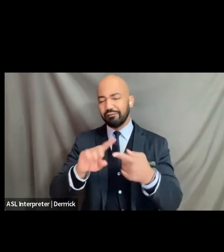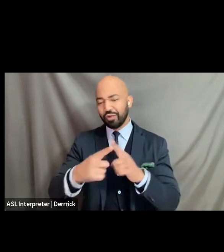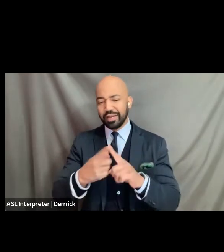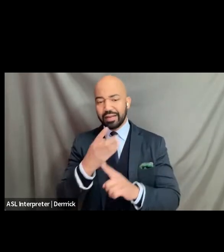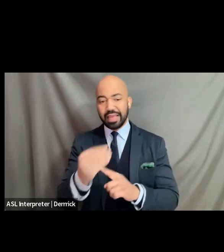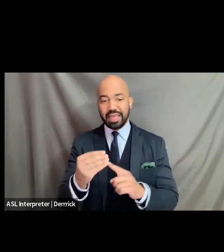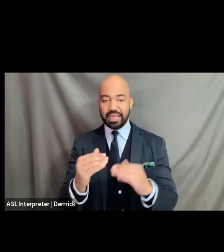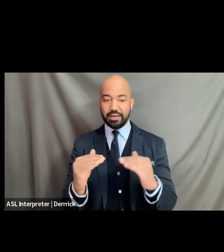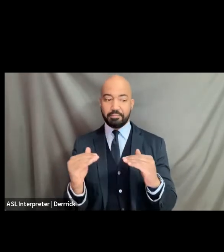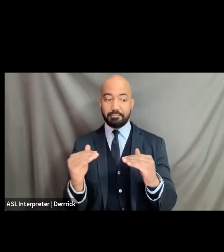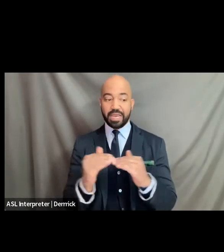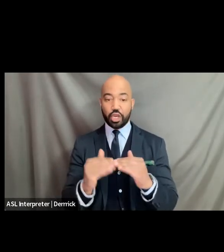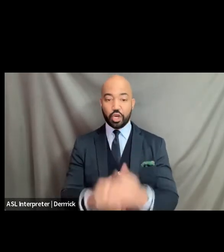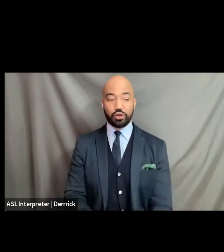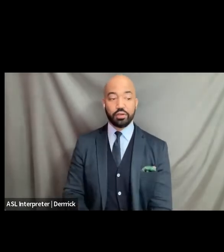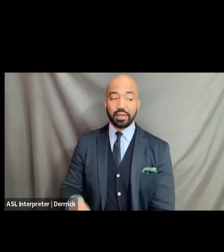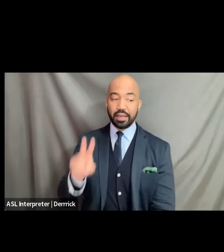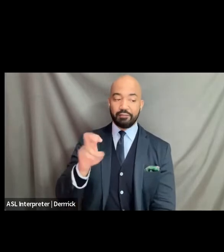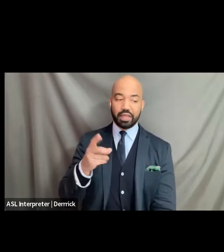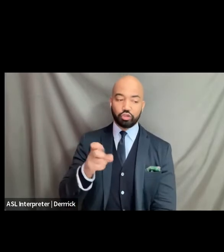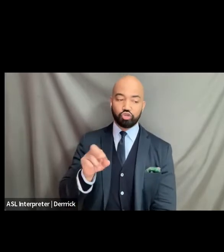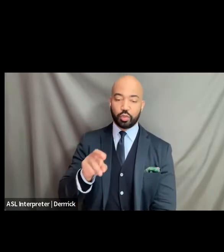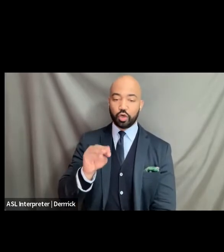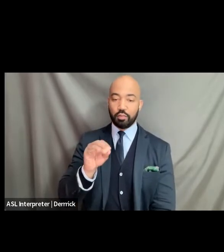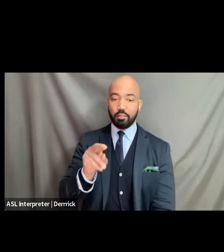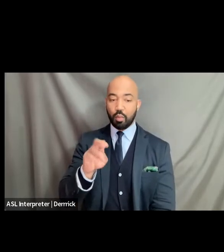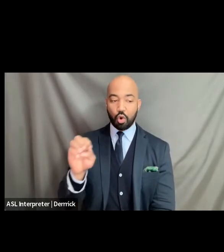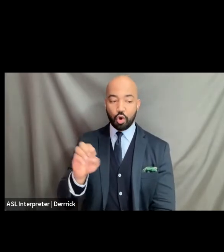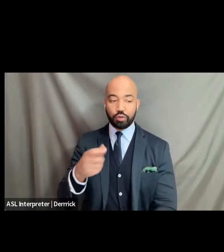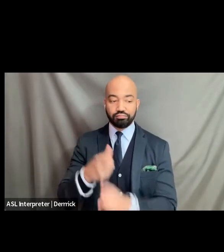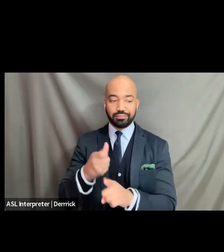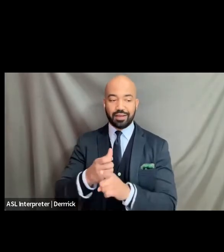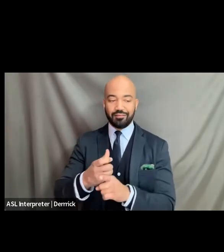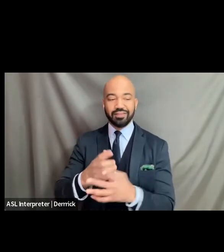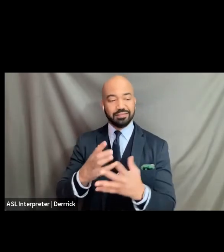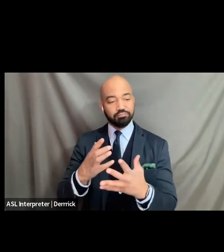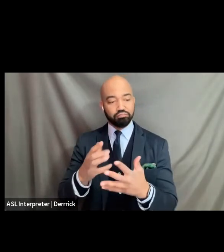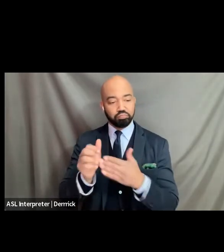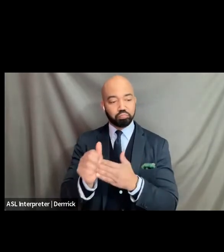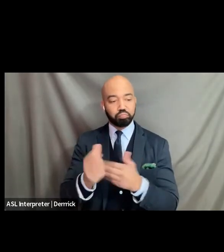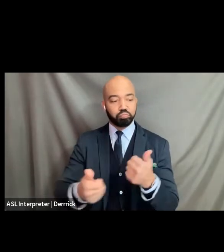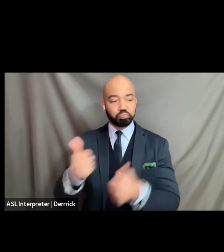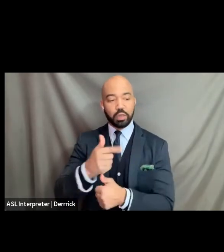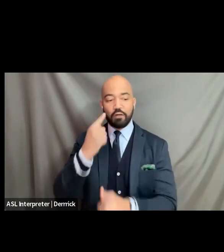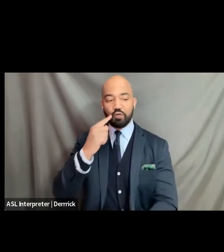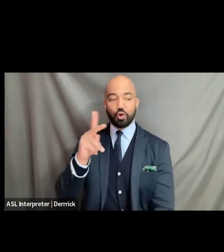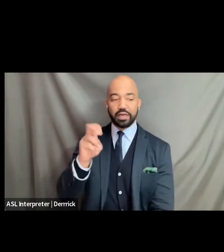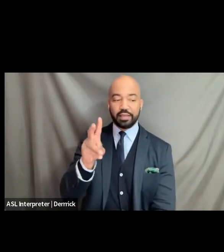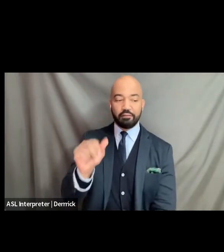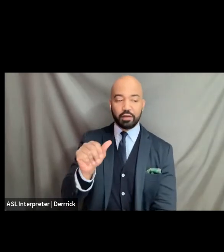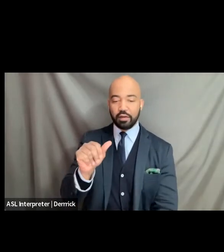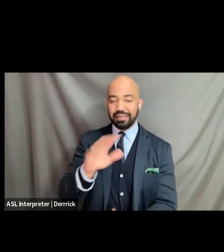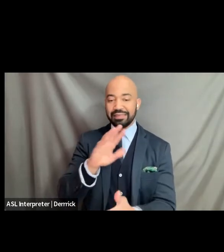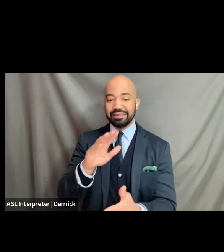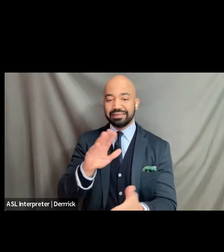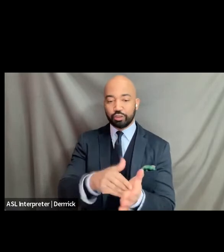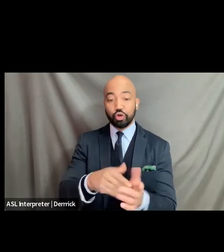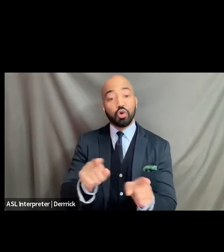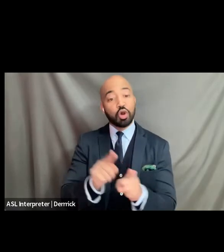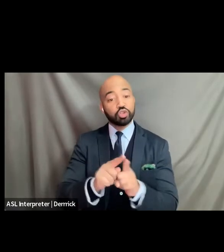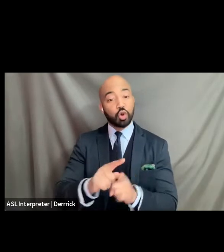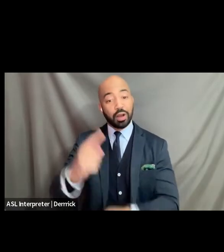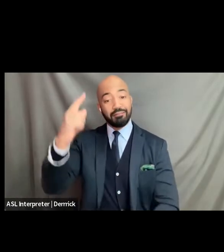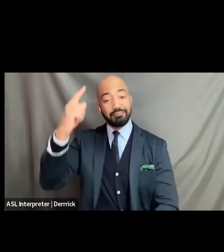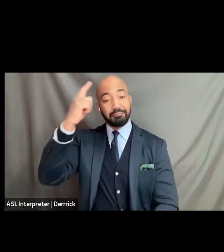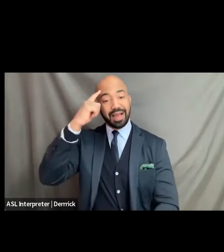they are one of the leaders of kiva centers as well as mind freedom international so i am